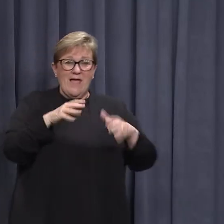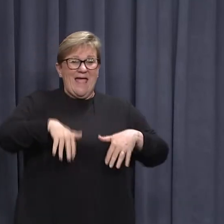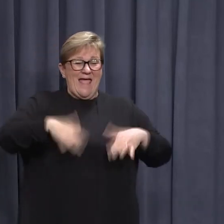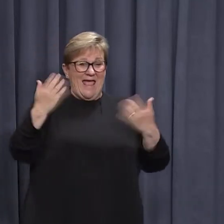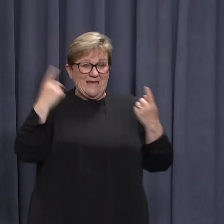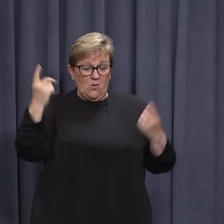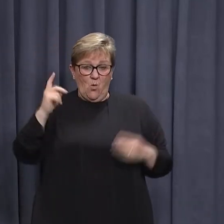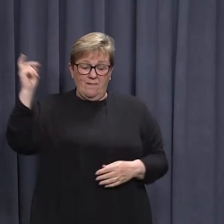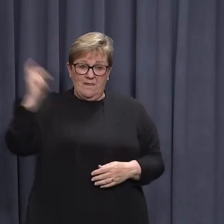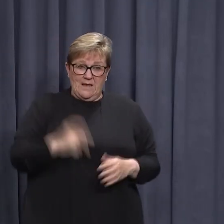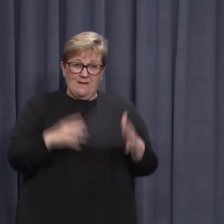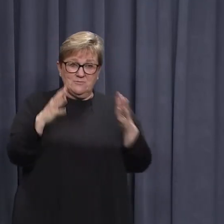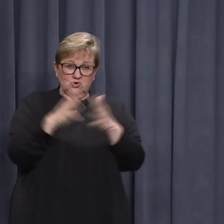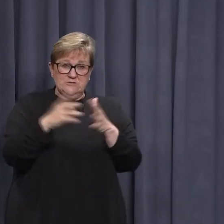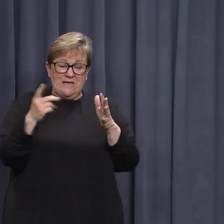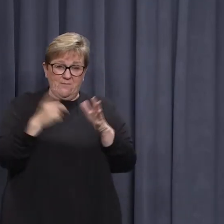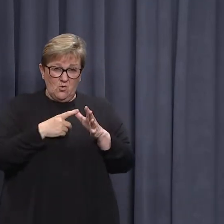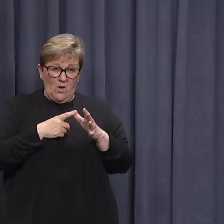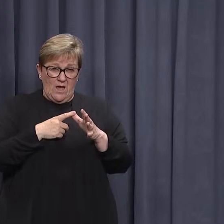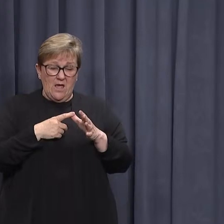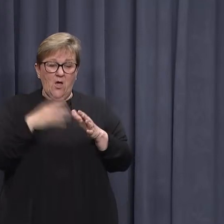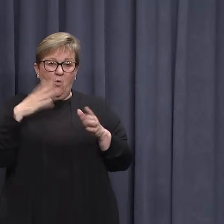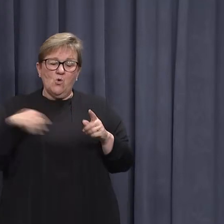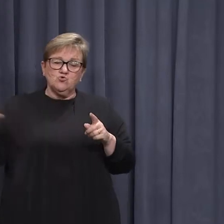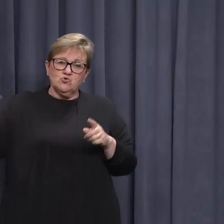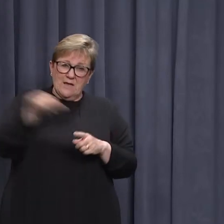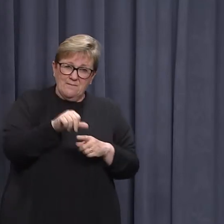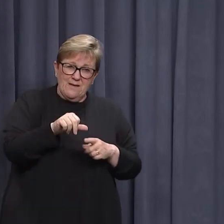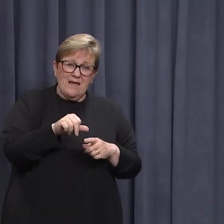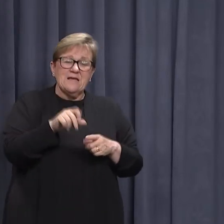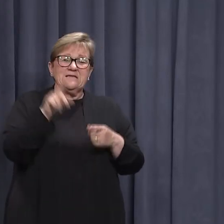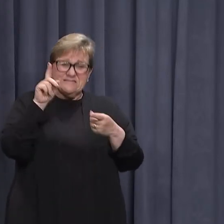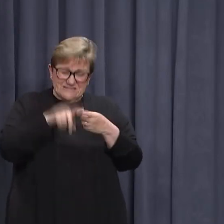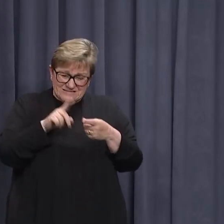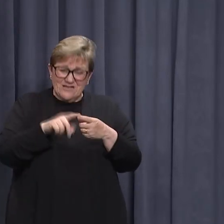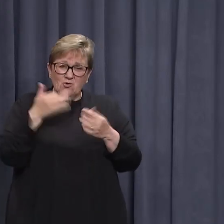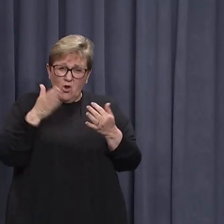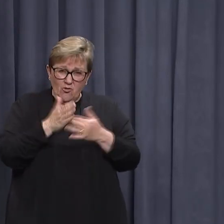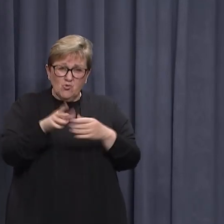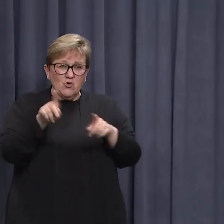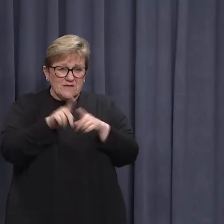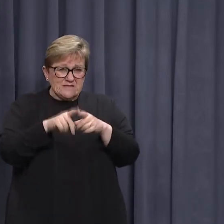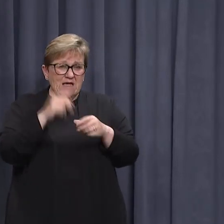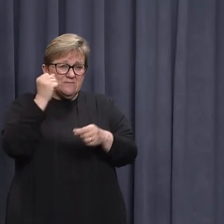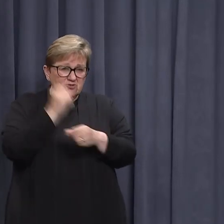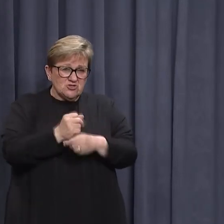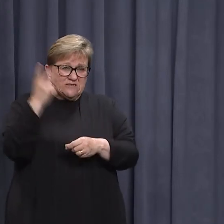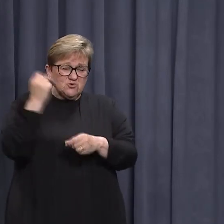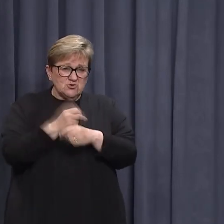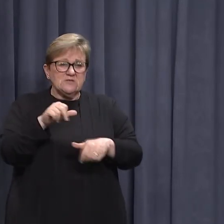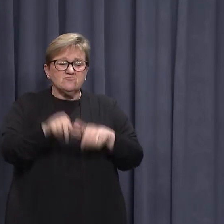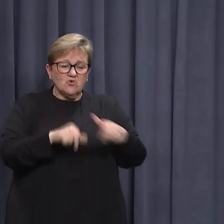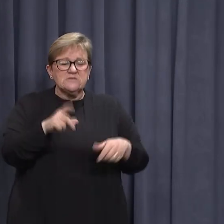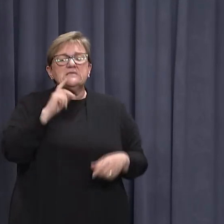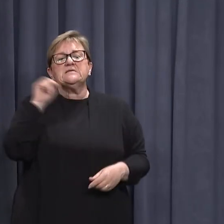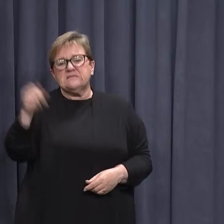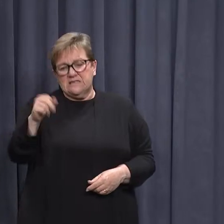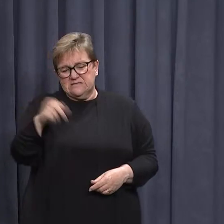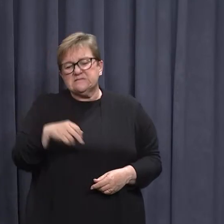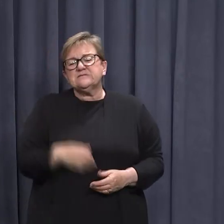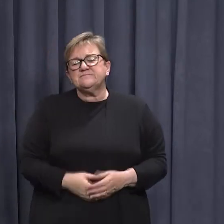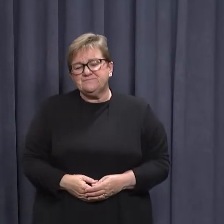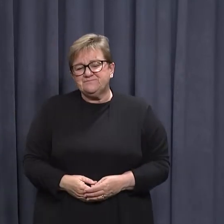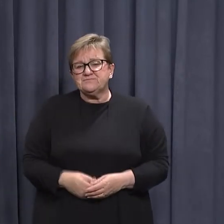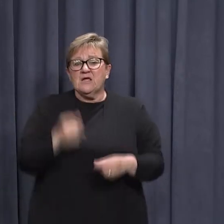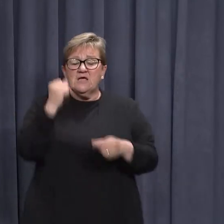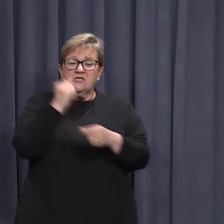coming into WA, leaving and wanting to come back into WA, would still go through the same G2G process? That's correct. So the